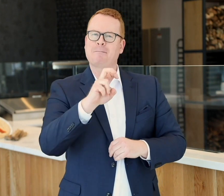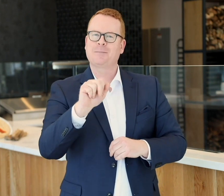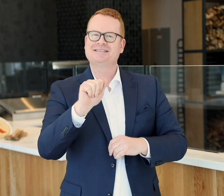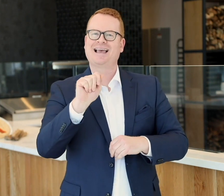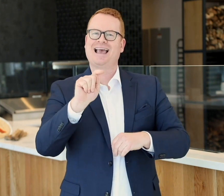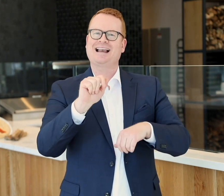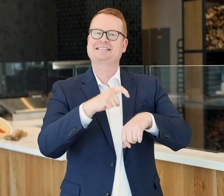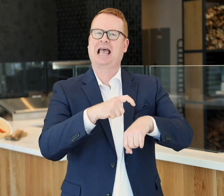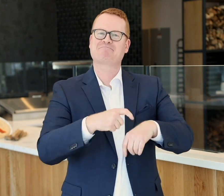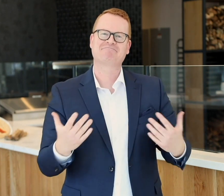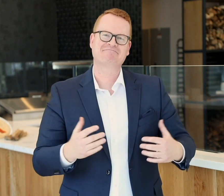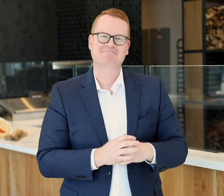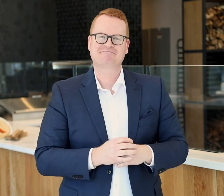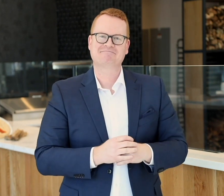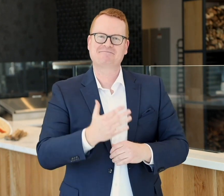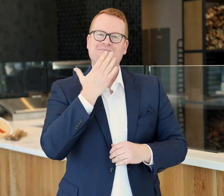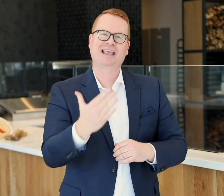one pizza at a time. Thank you.